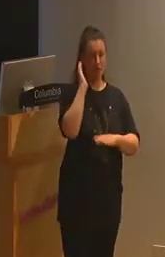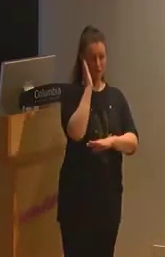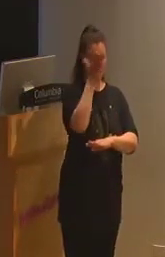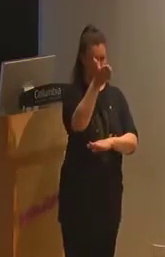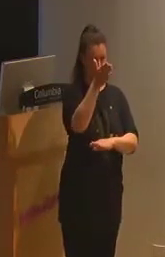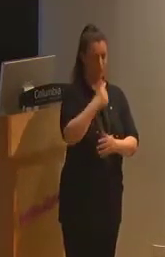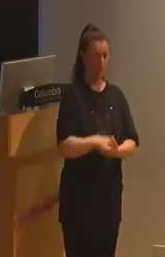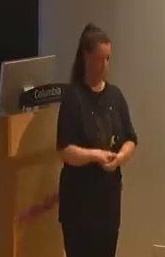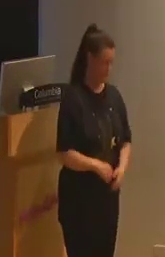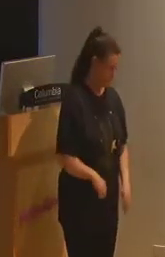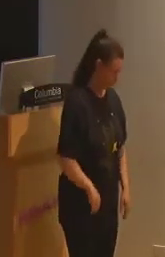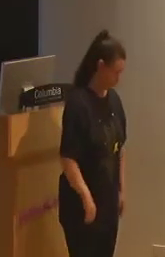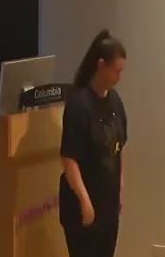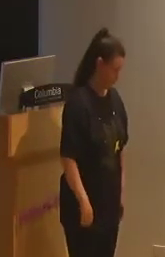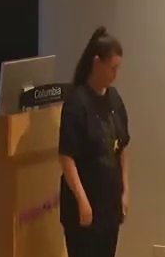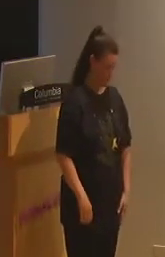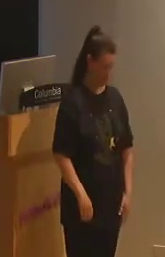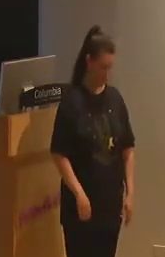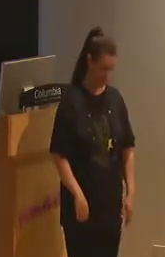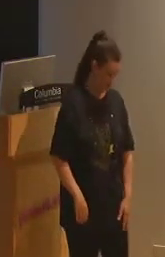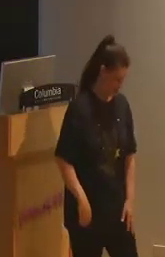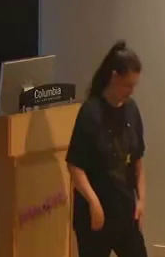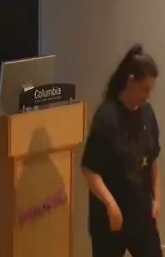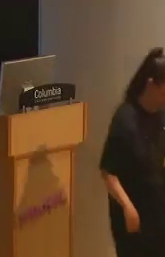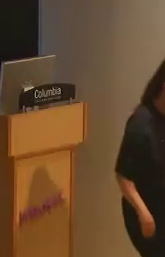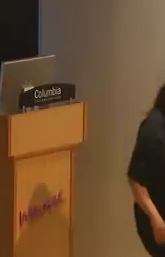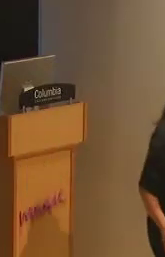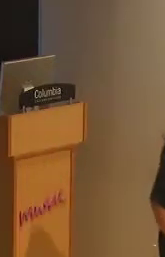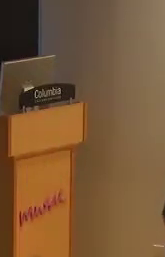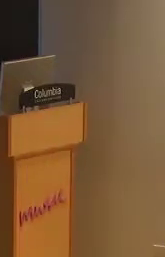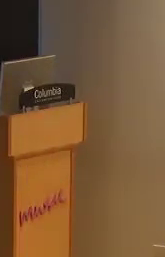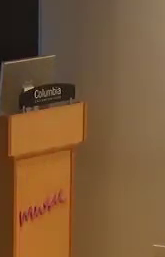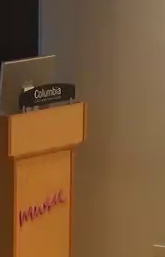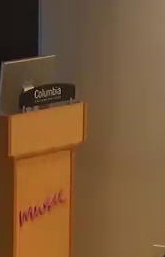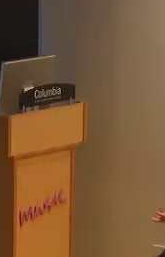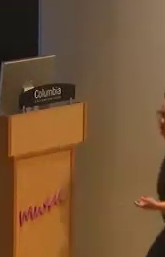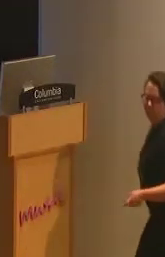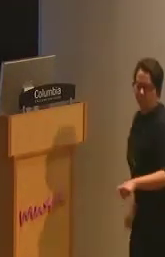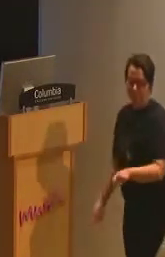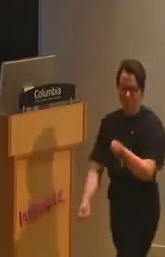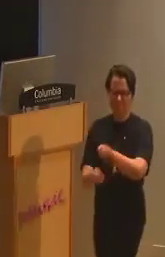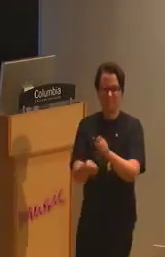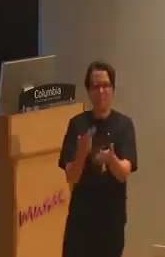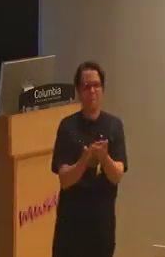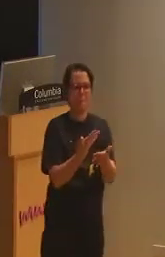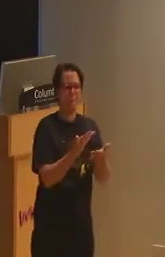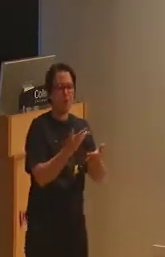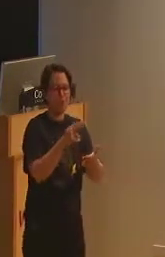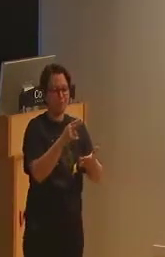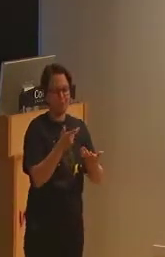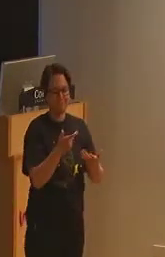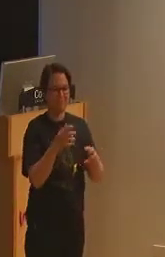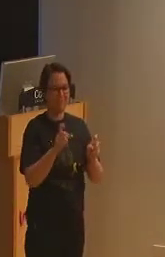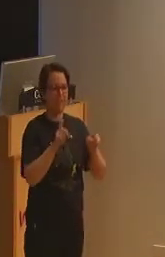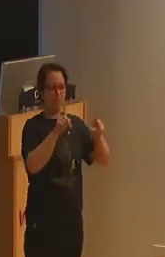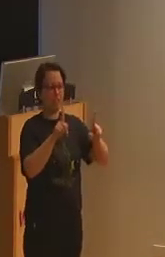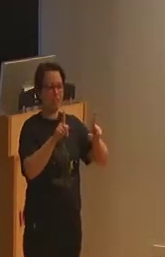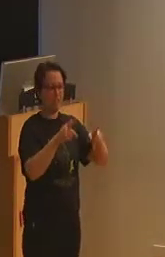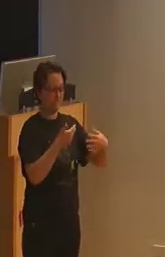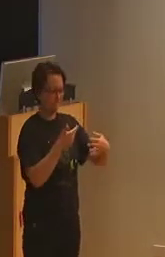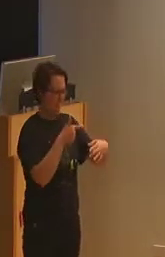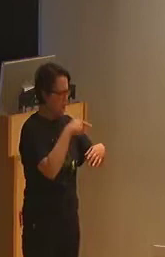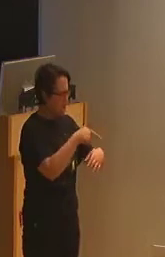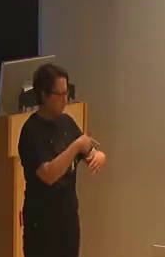Gervaux and McLaren, without explicitly stating it, are concerned with the neoliberal logic of education which attempts to place failure upon individuals